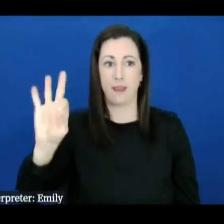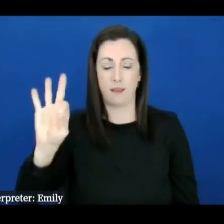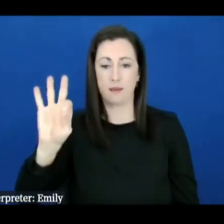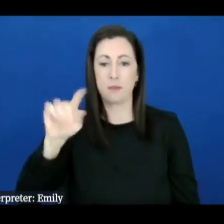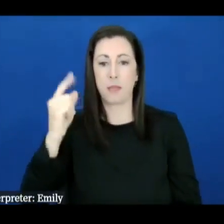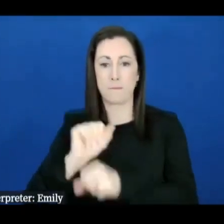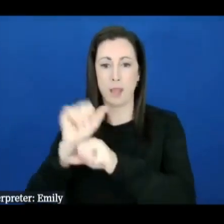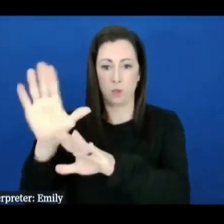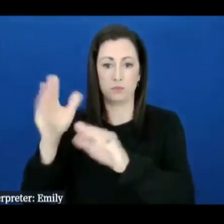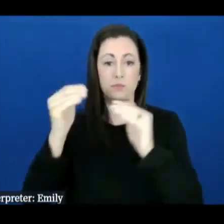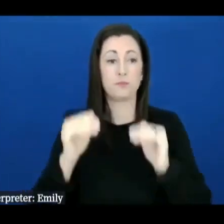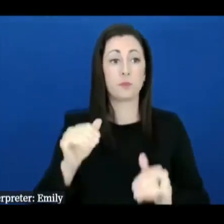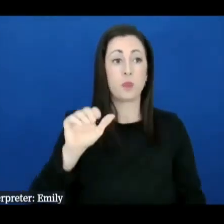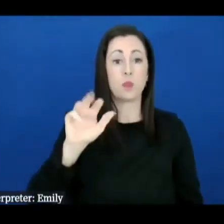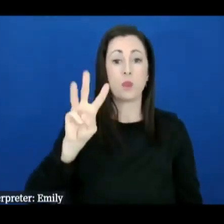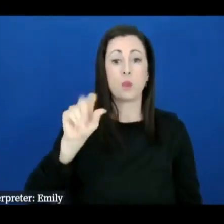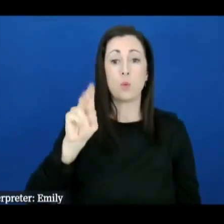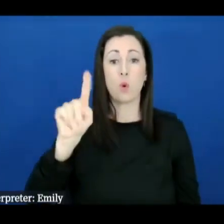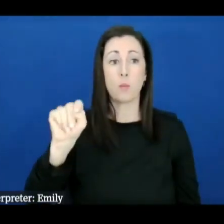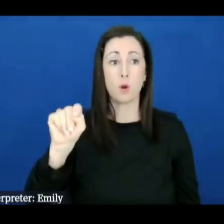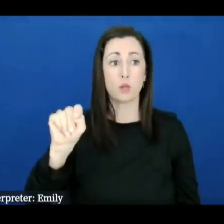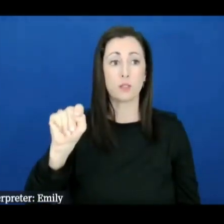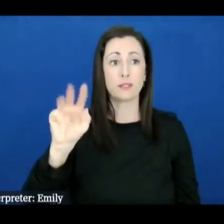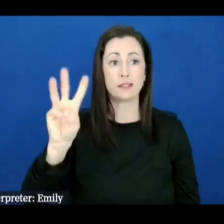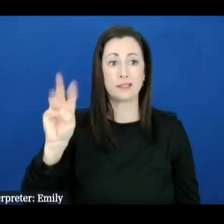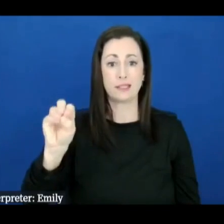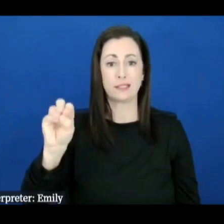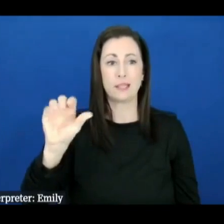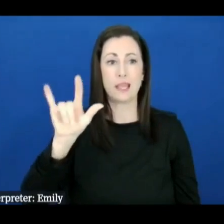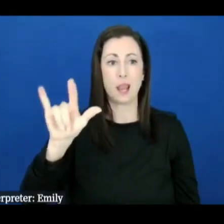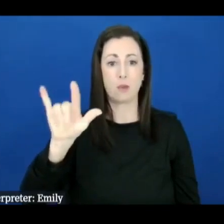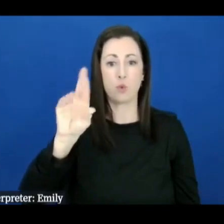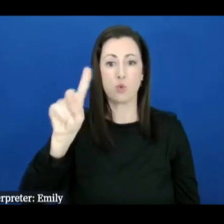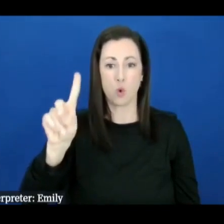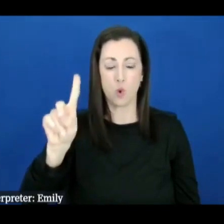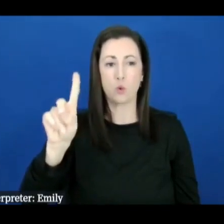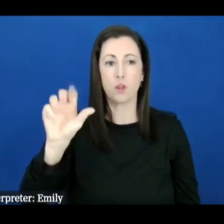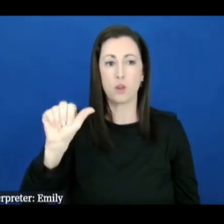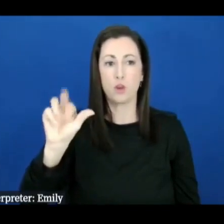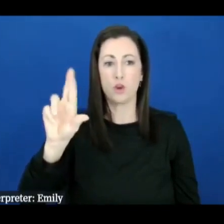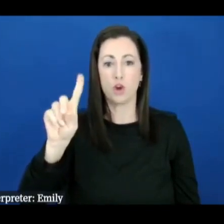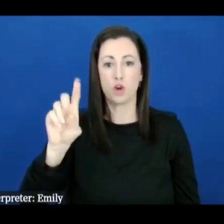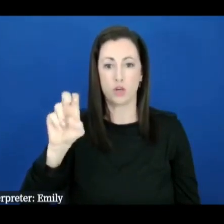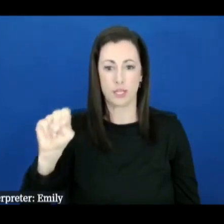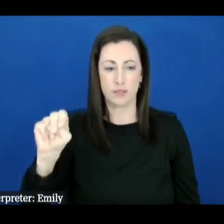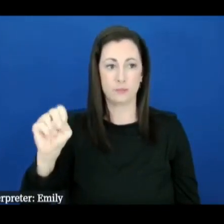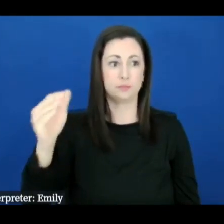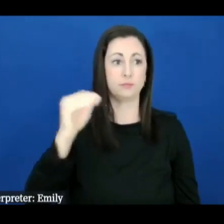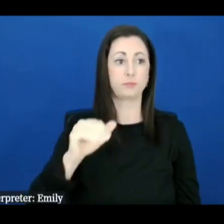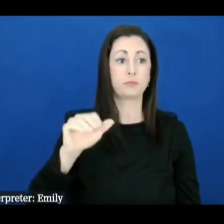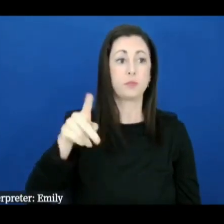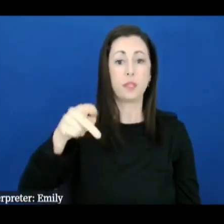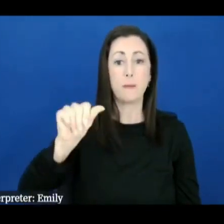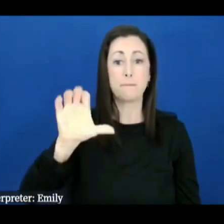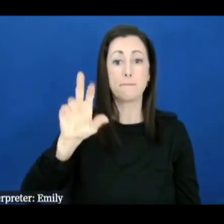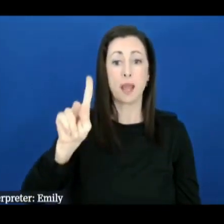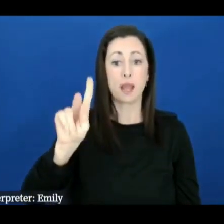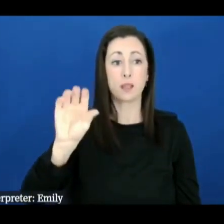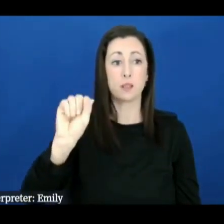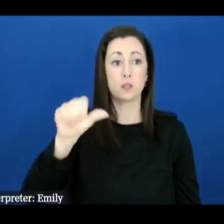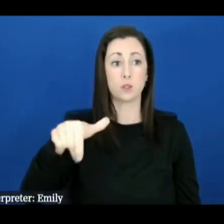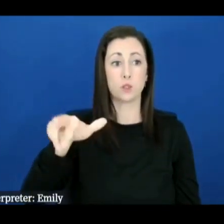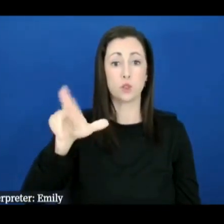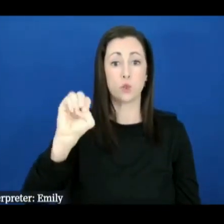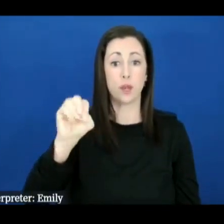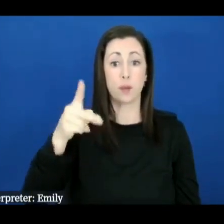at 60 airport road in Arden Pack Square Park at 80 Court Court Square in